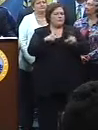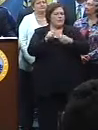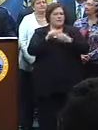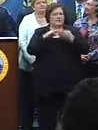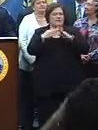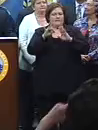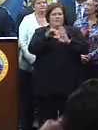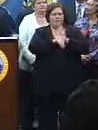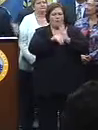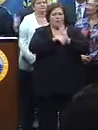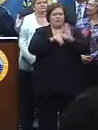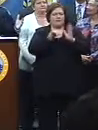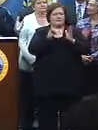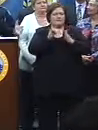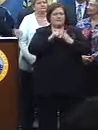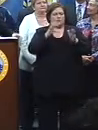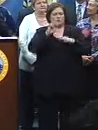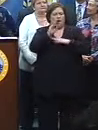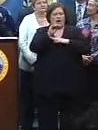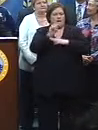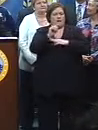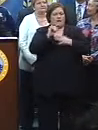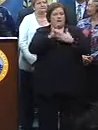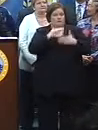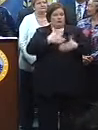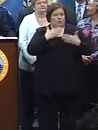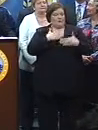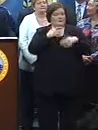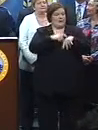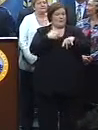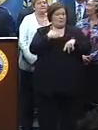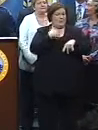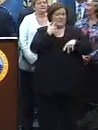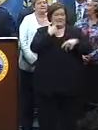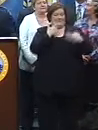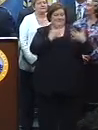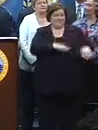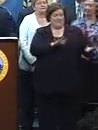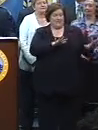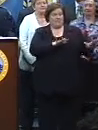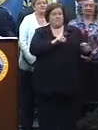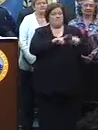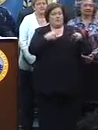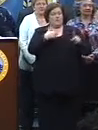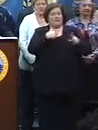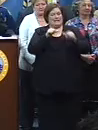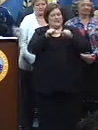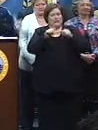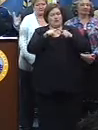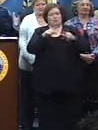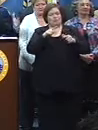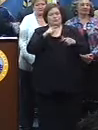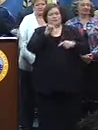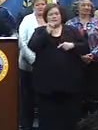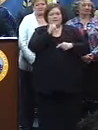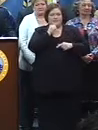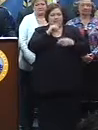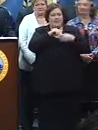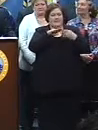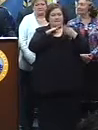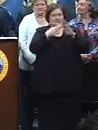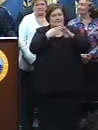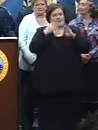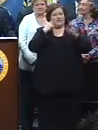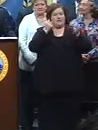As joyous as the occasion is that we just had, we continue to suffer in a city that